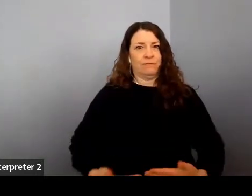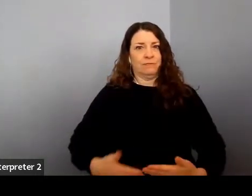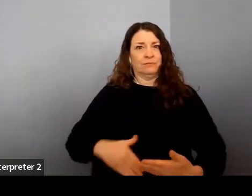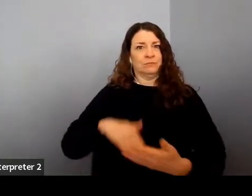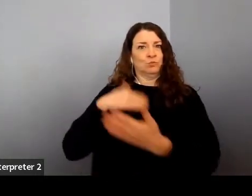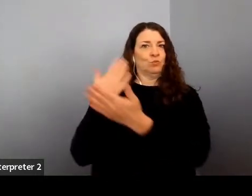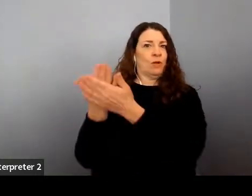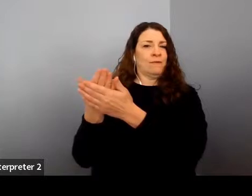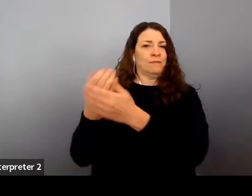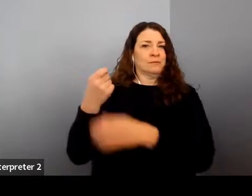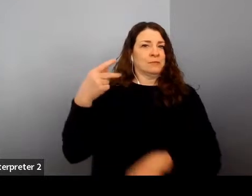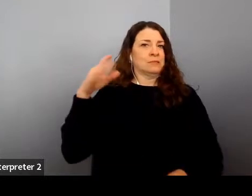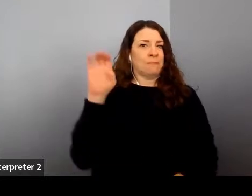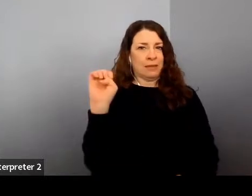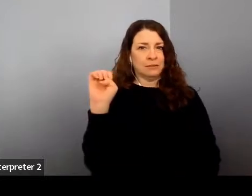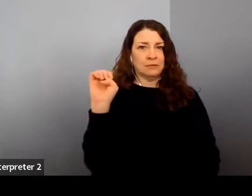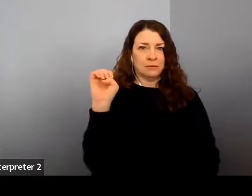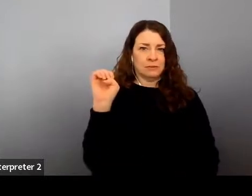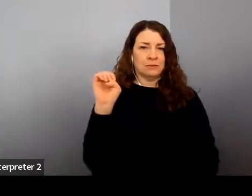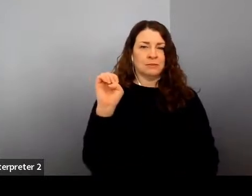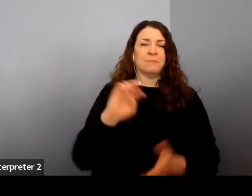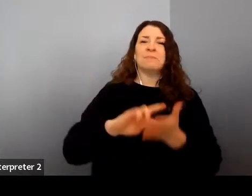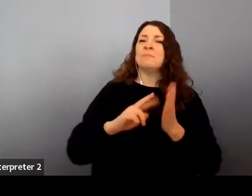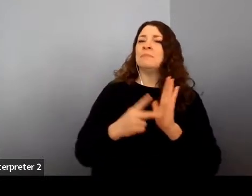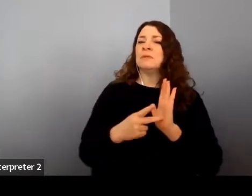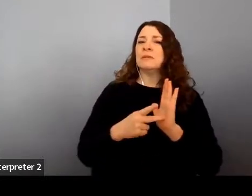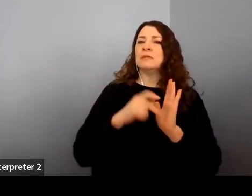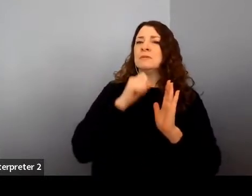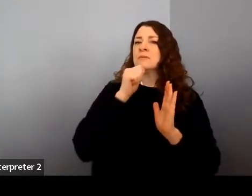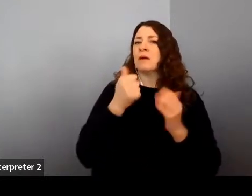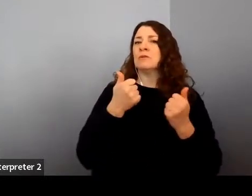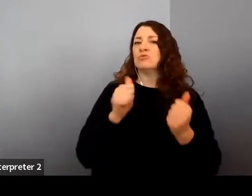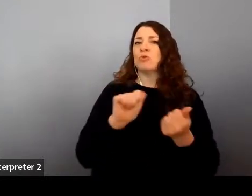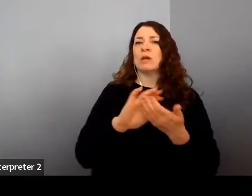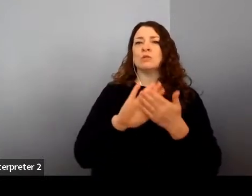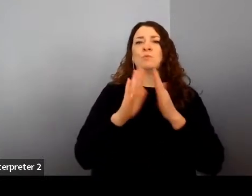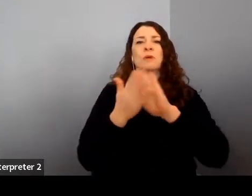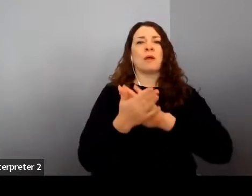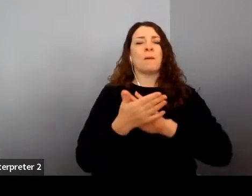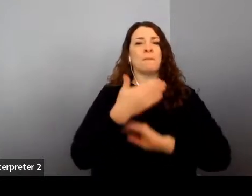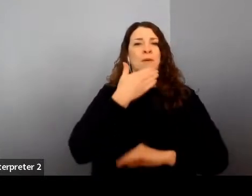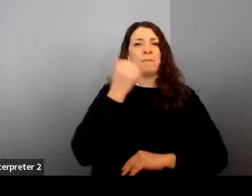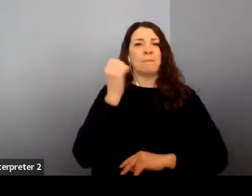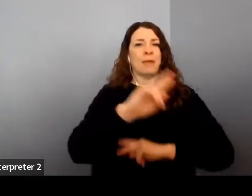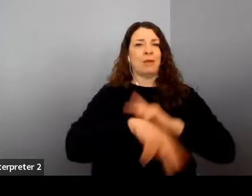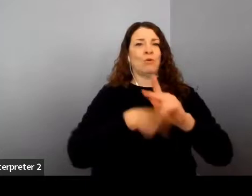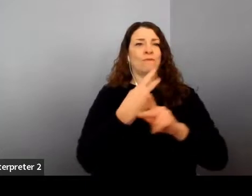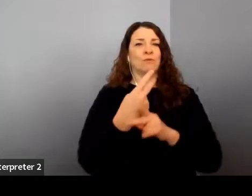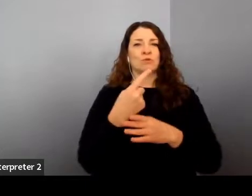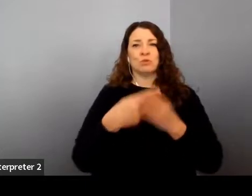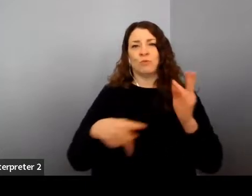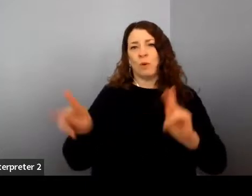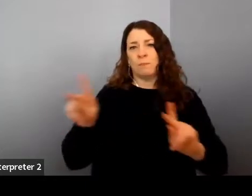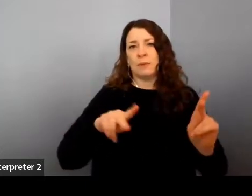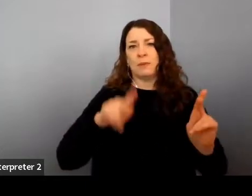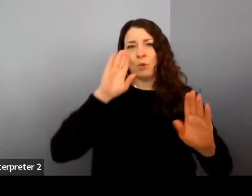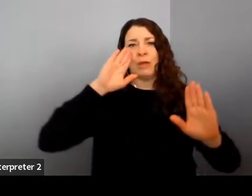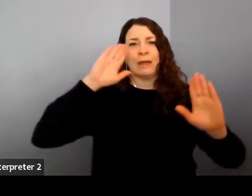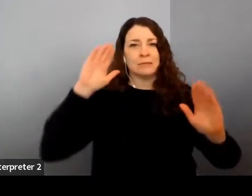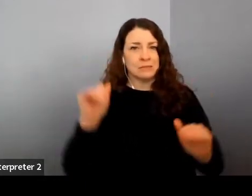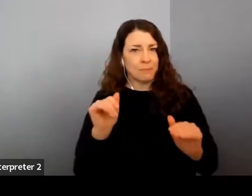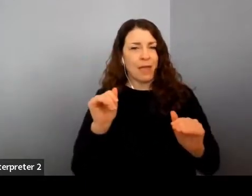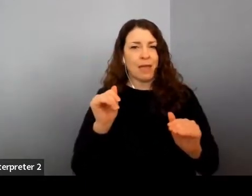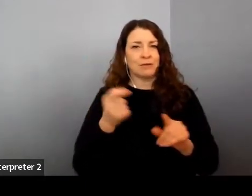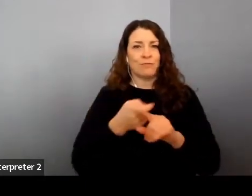you know, become a better version of society's picture of what an astronaut looks like, sounds like, behaves